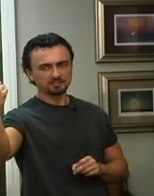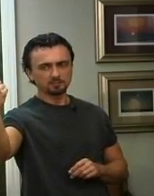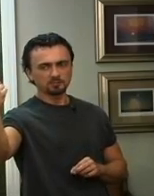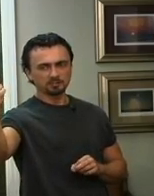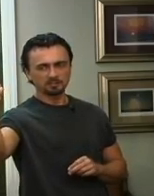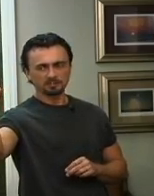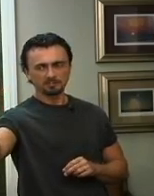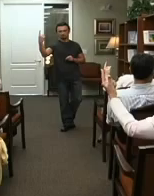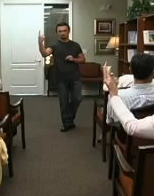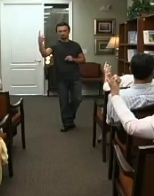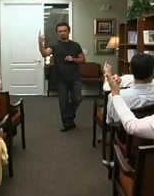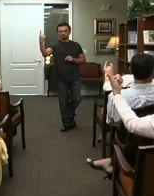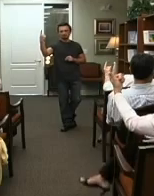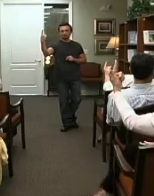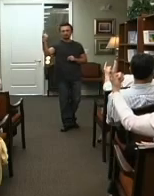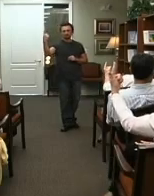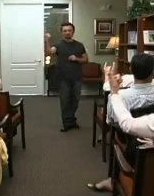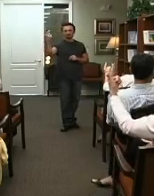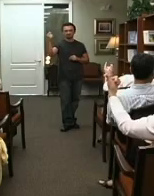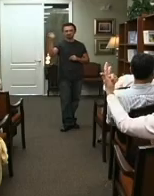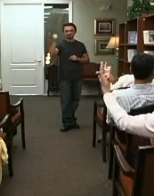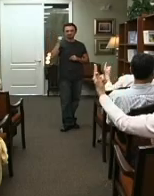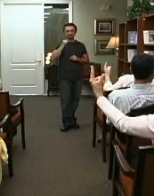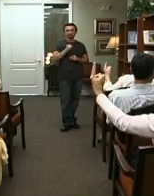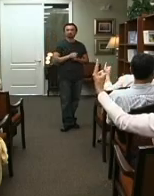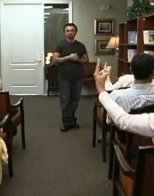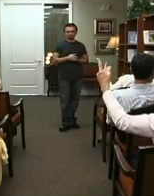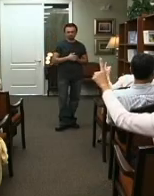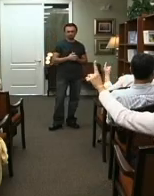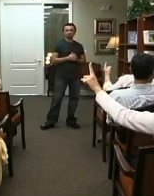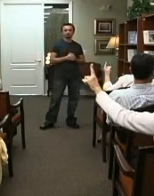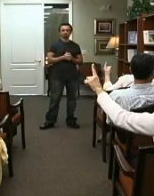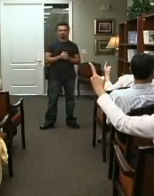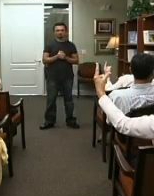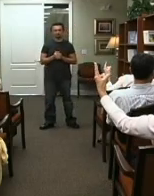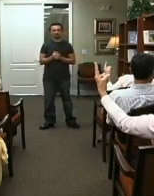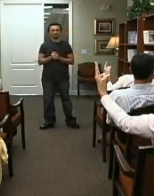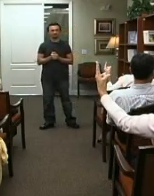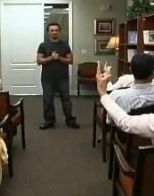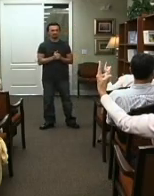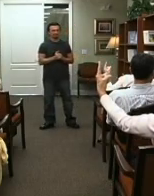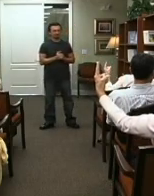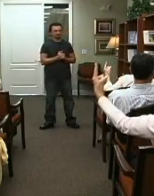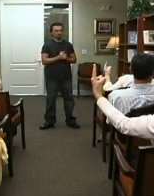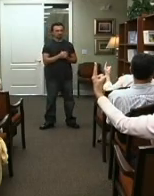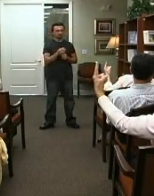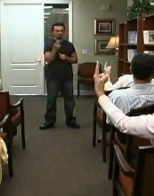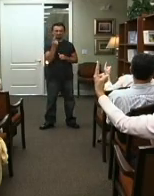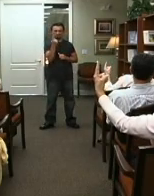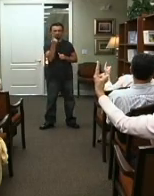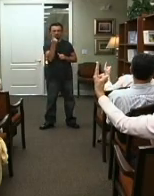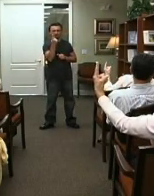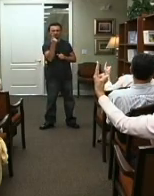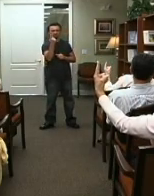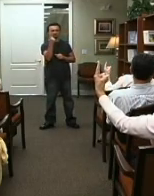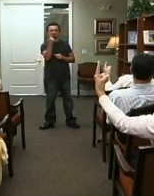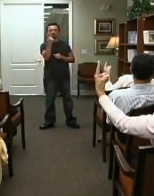take more practice a gaspium or something? Like a haze? Mm mm-hmm You'll see just, more, it's more